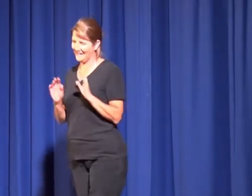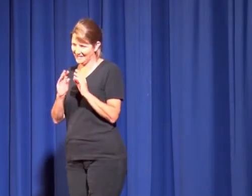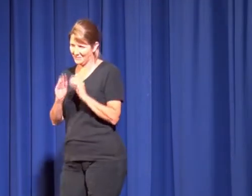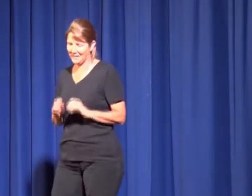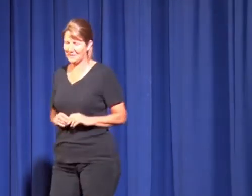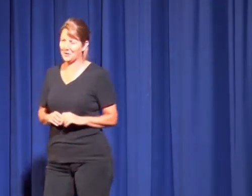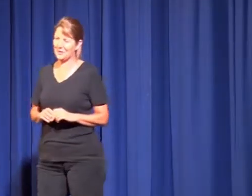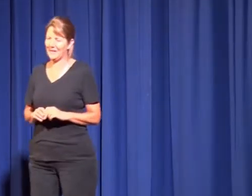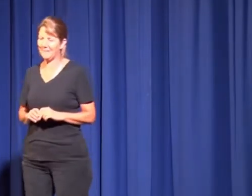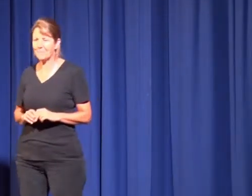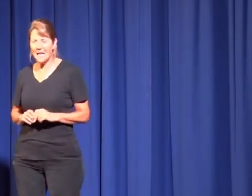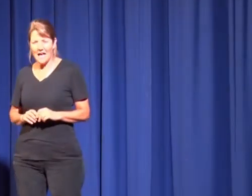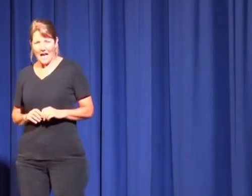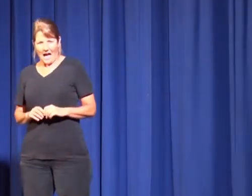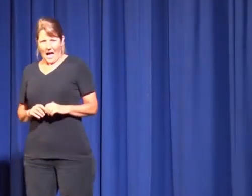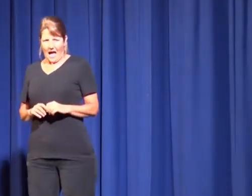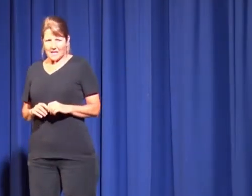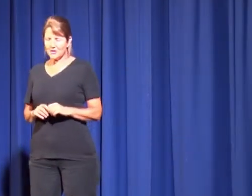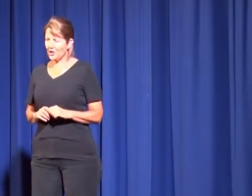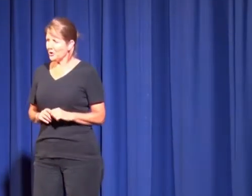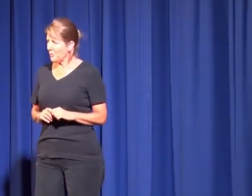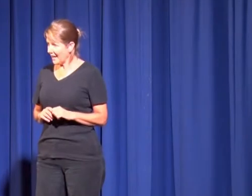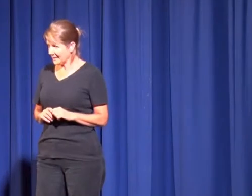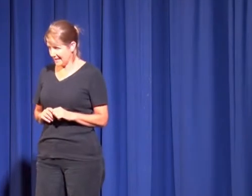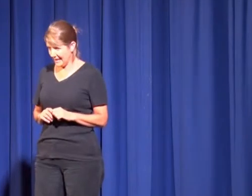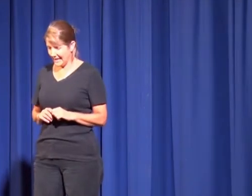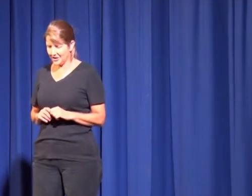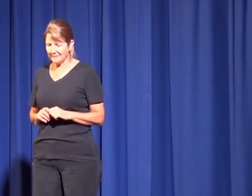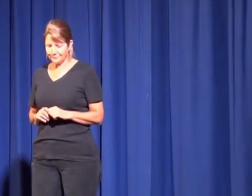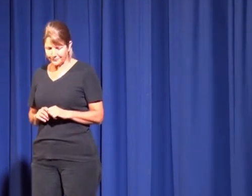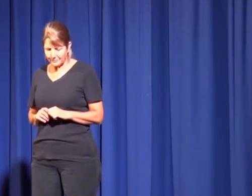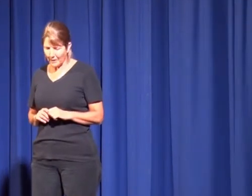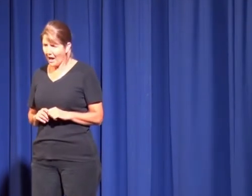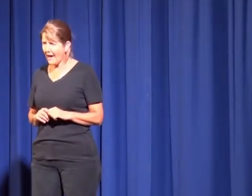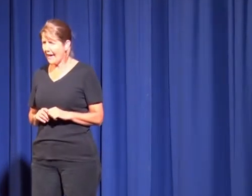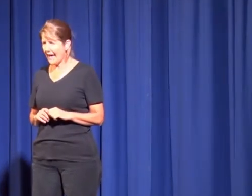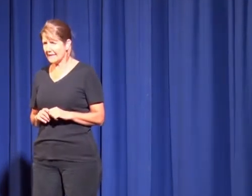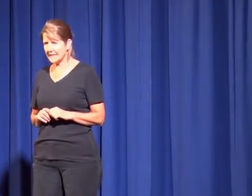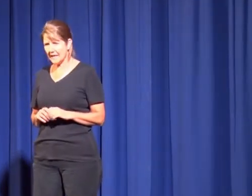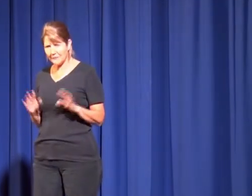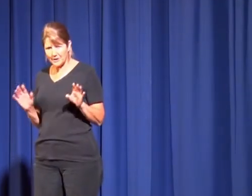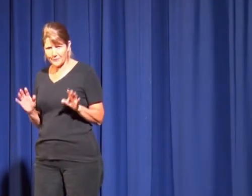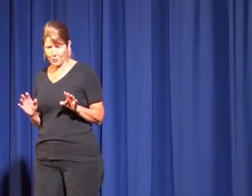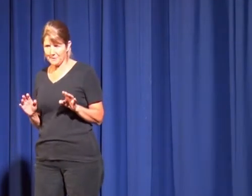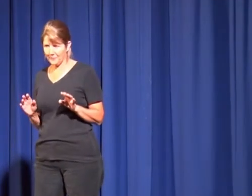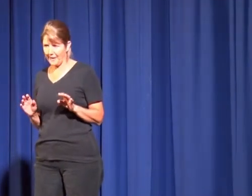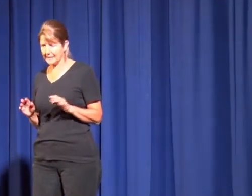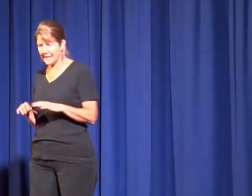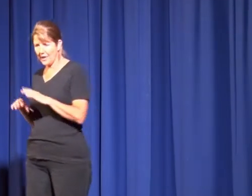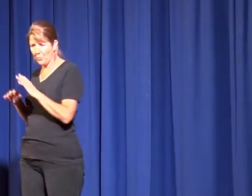there's a little part of my story about that. So when I was a teenager, I had a few different groups of friends. There